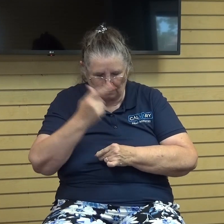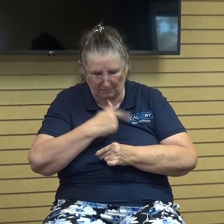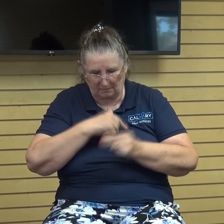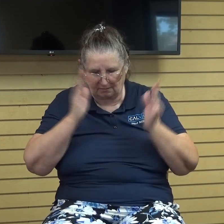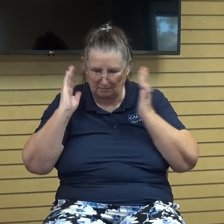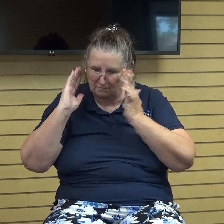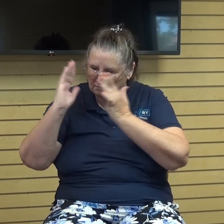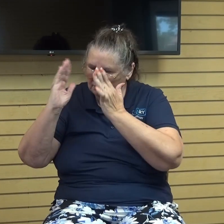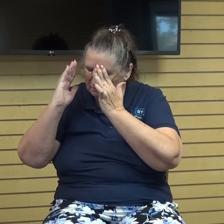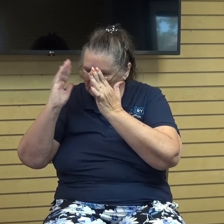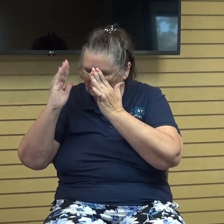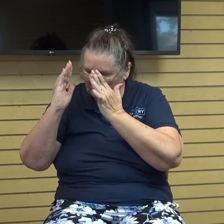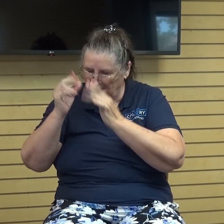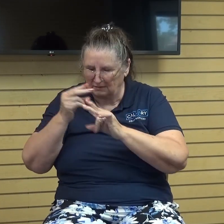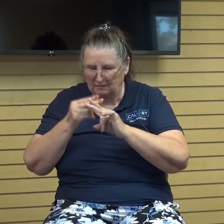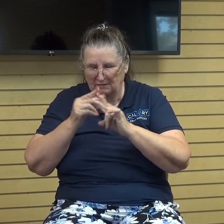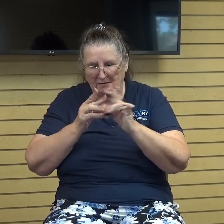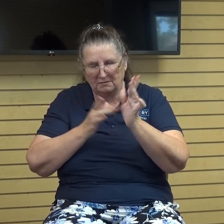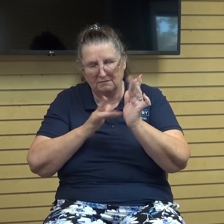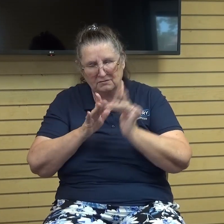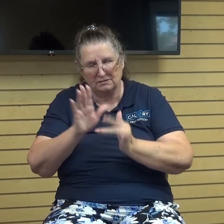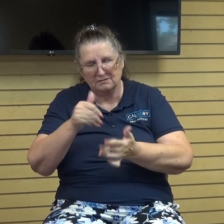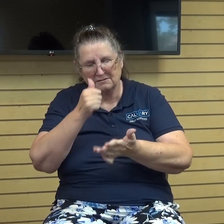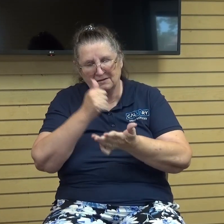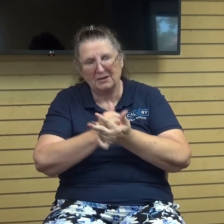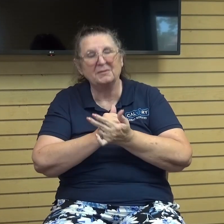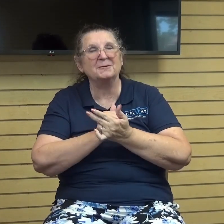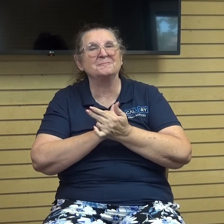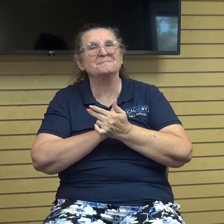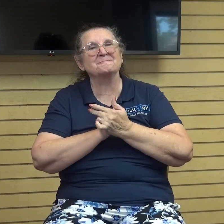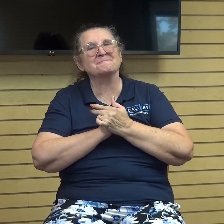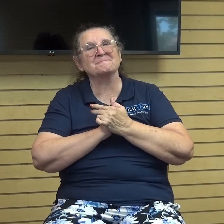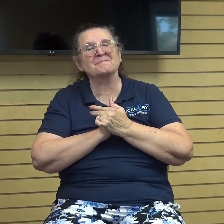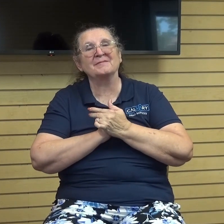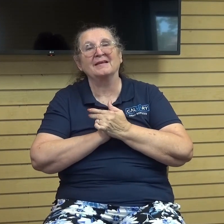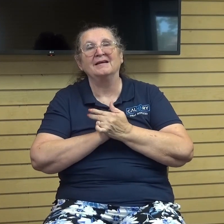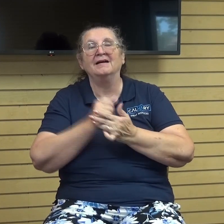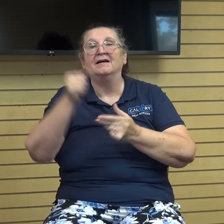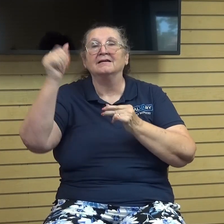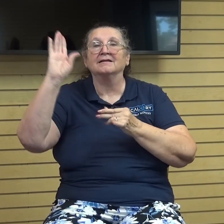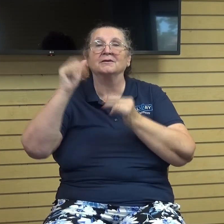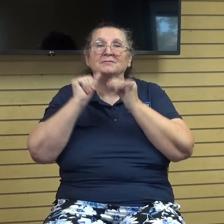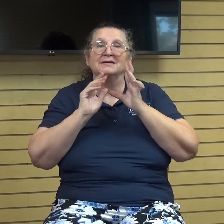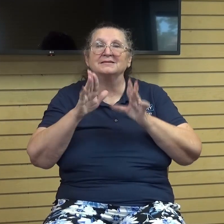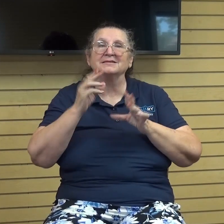you in jesus name we pray amen all right god bless you guys we'll see you the next time